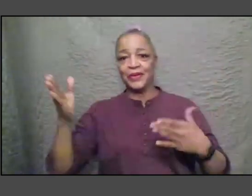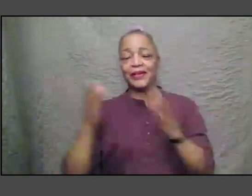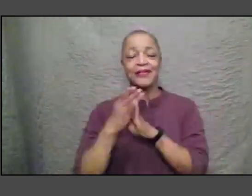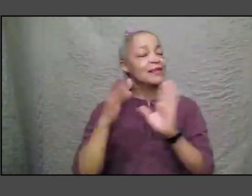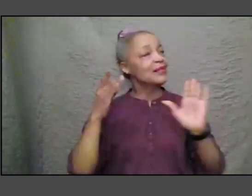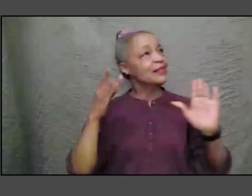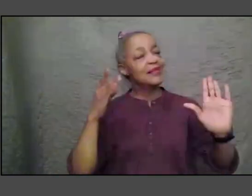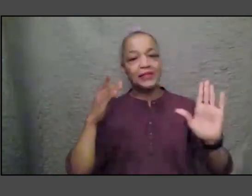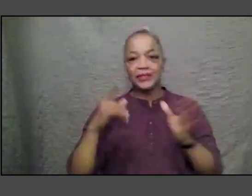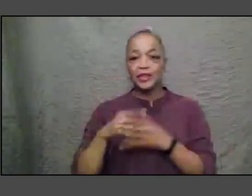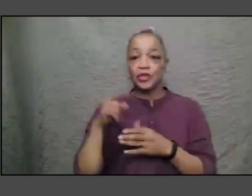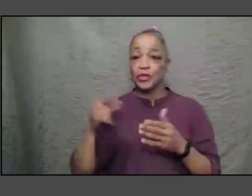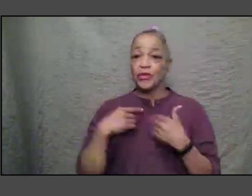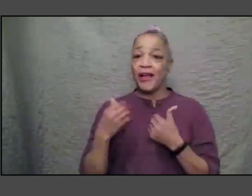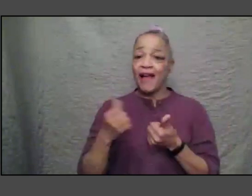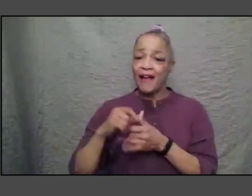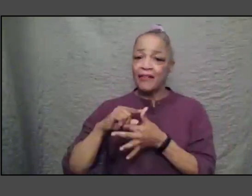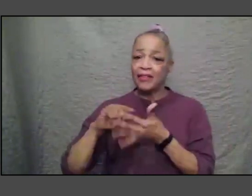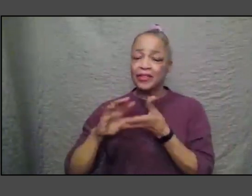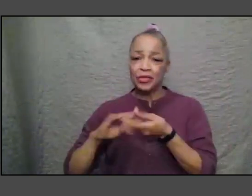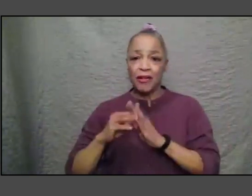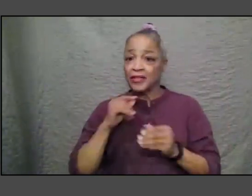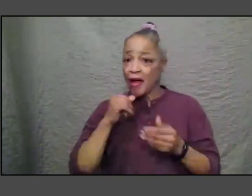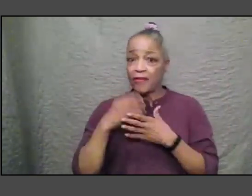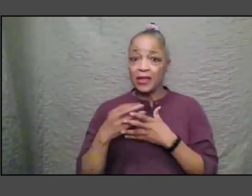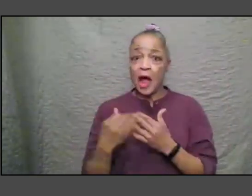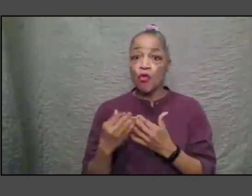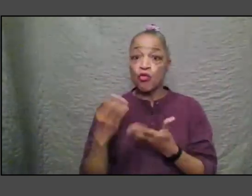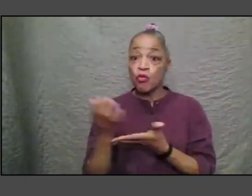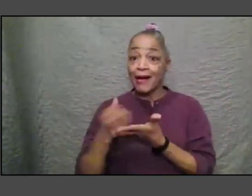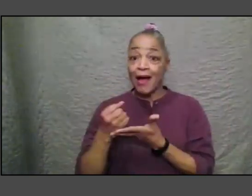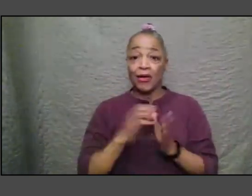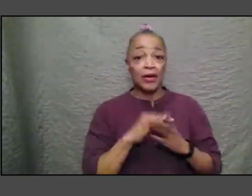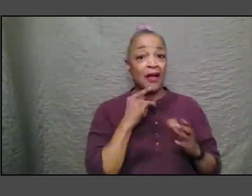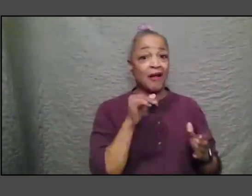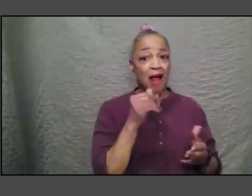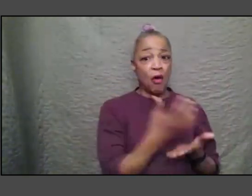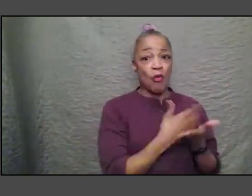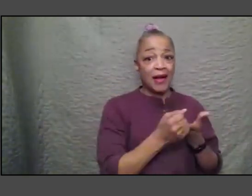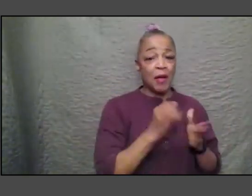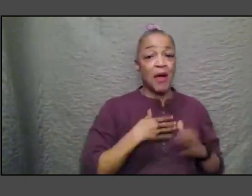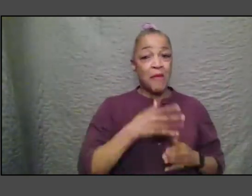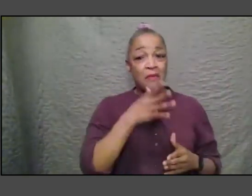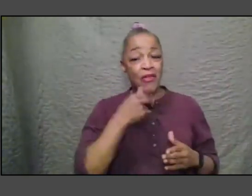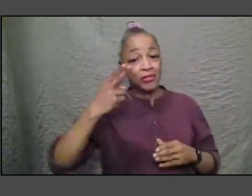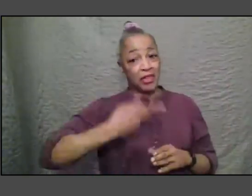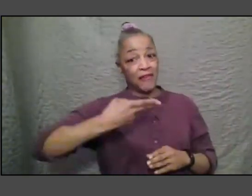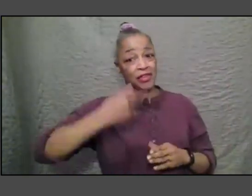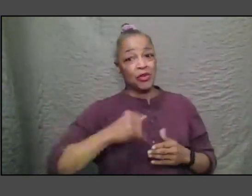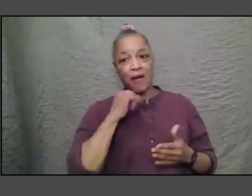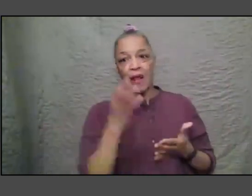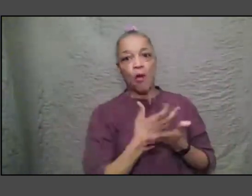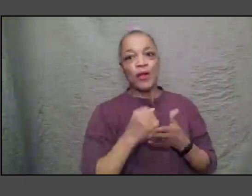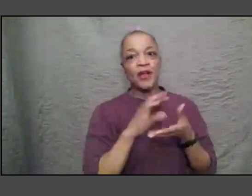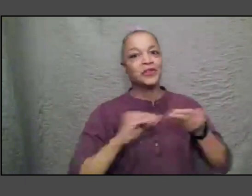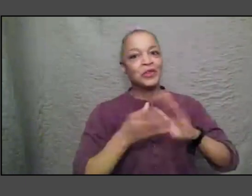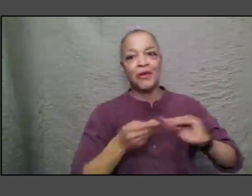them i haven't exhausted them my mother who's a historian hasn't exhausted them um it it is infinite and